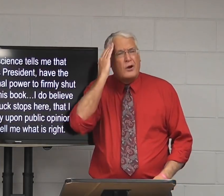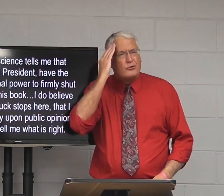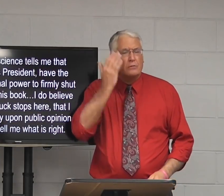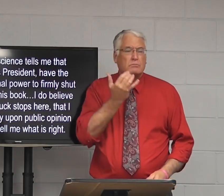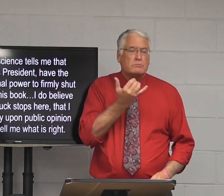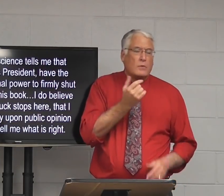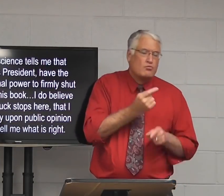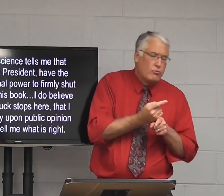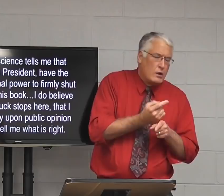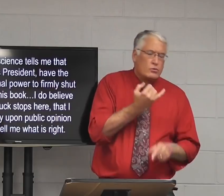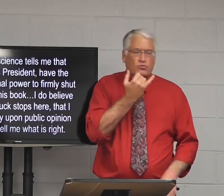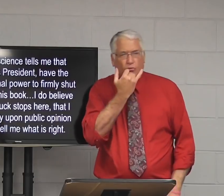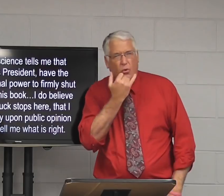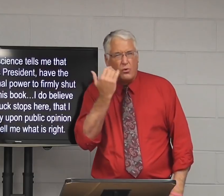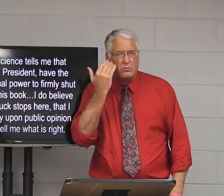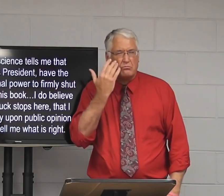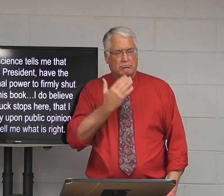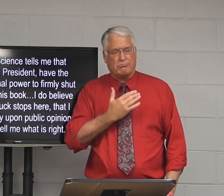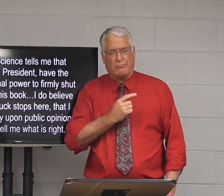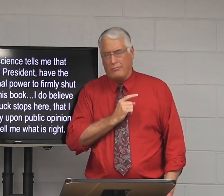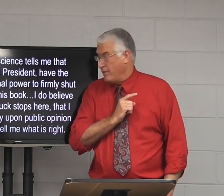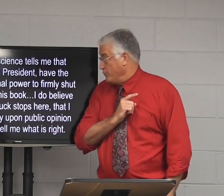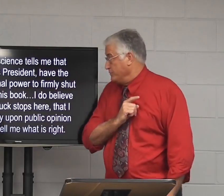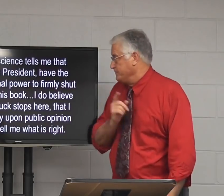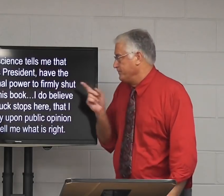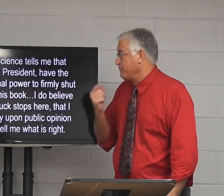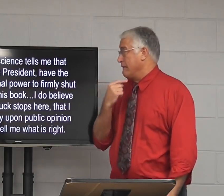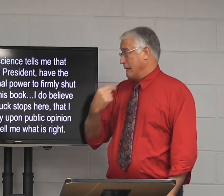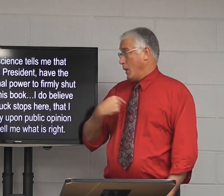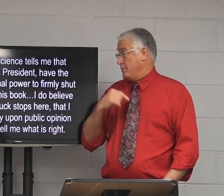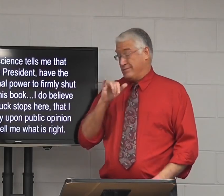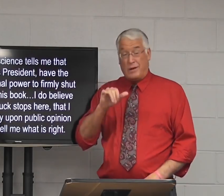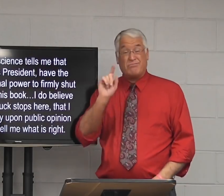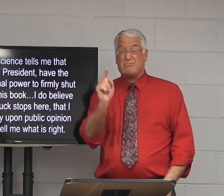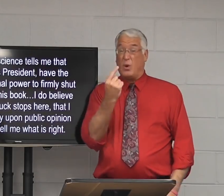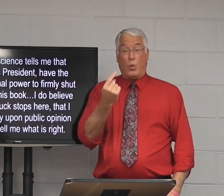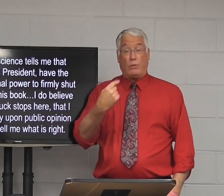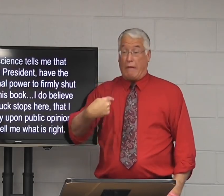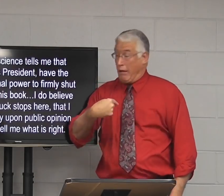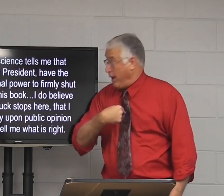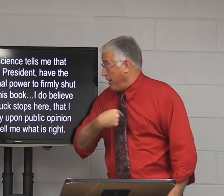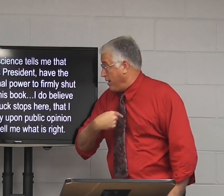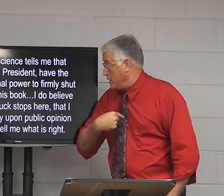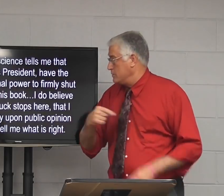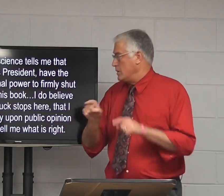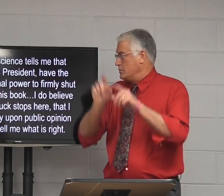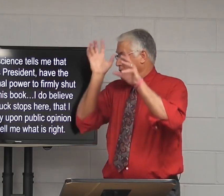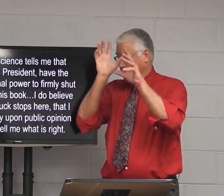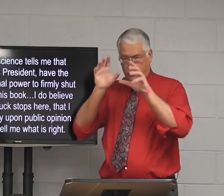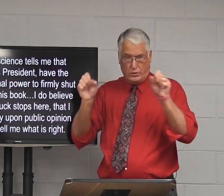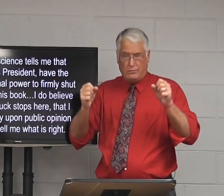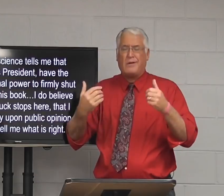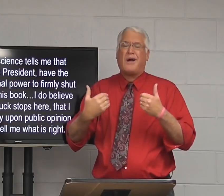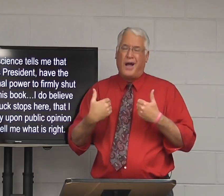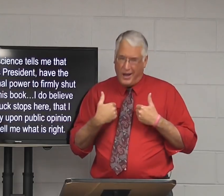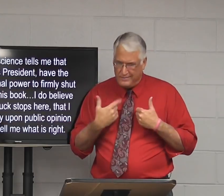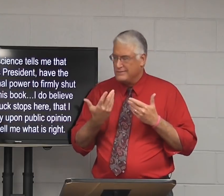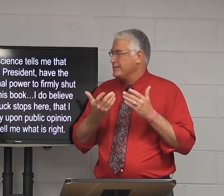you know, between right and wrong, that's what our conscious tells us, that only I, as president,